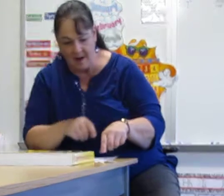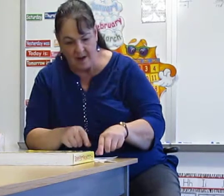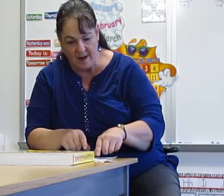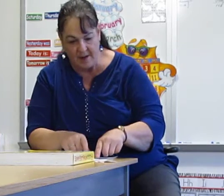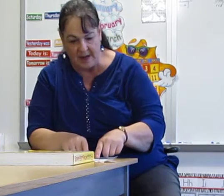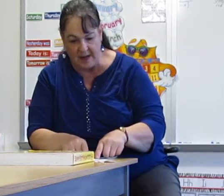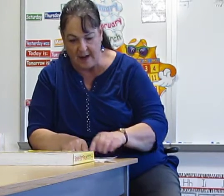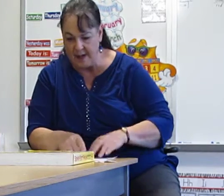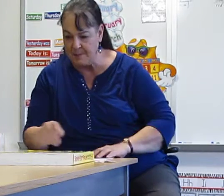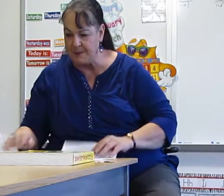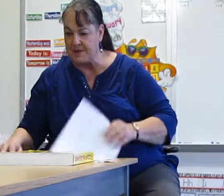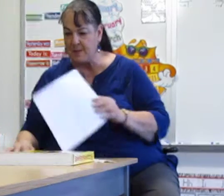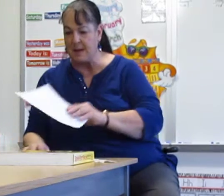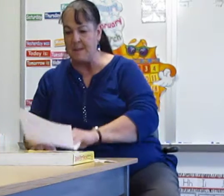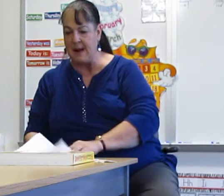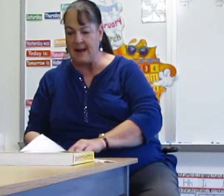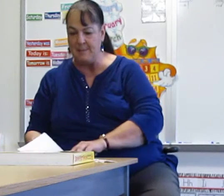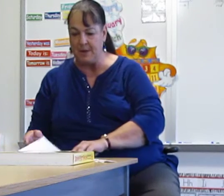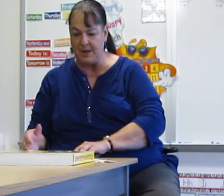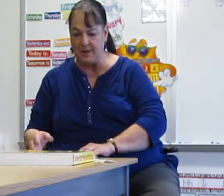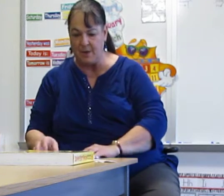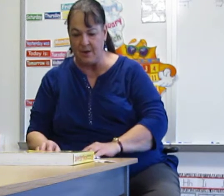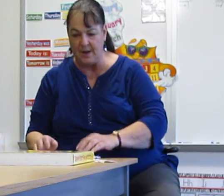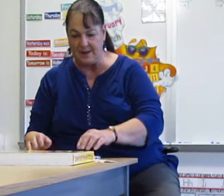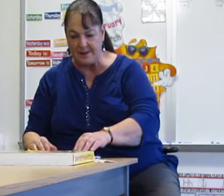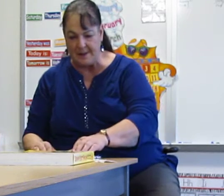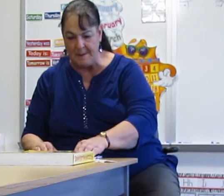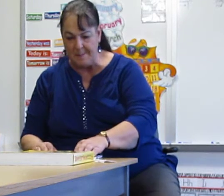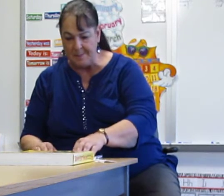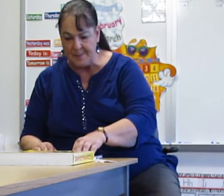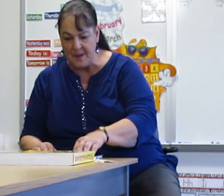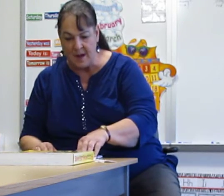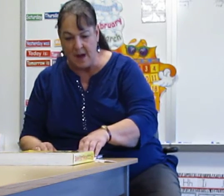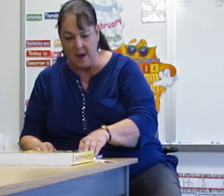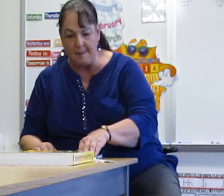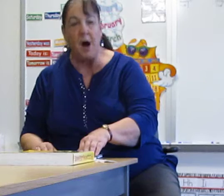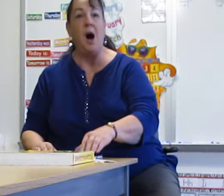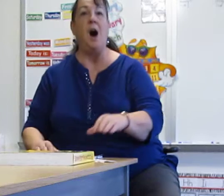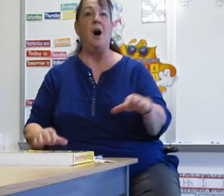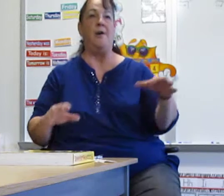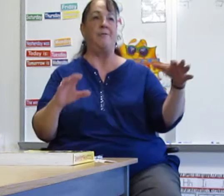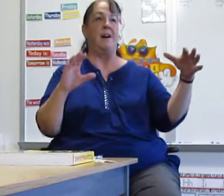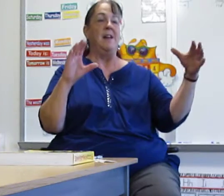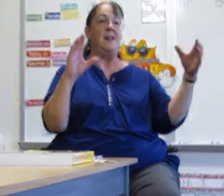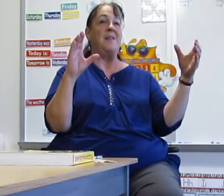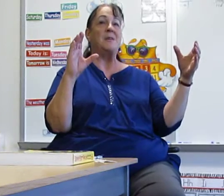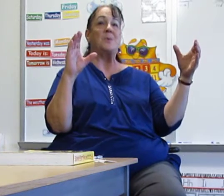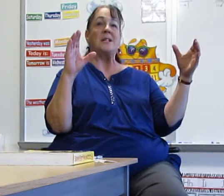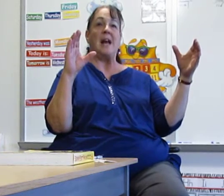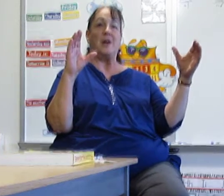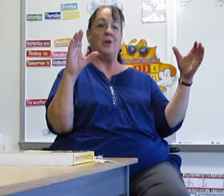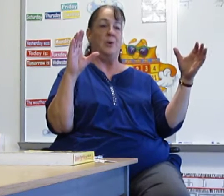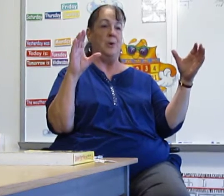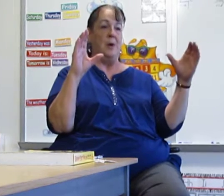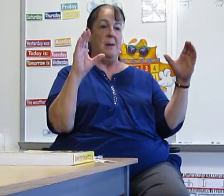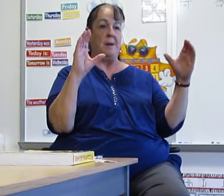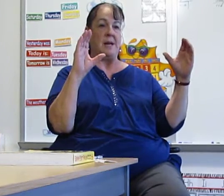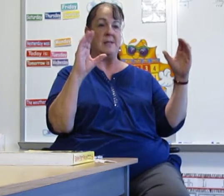Okay. I need to put this on top of that. I keep looking at the wrong list. Um. Of. Now this one's kind of cool. Because